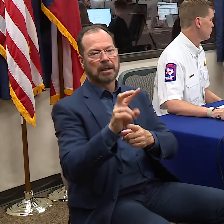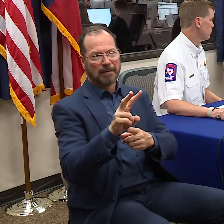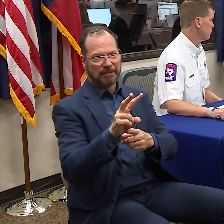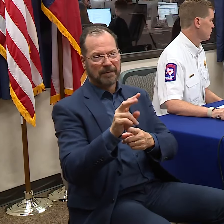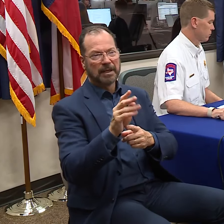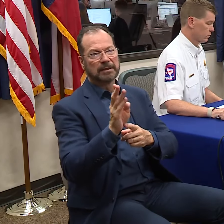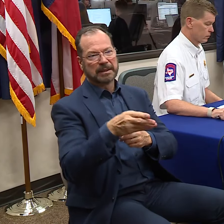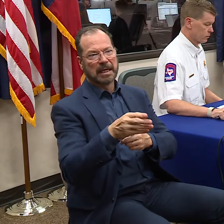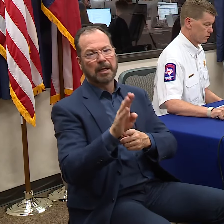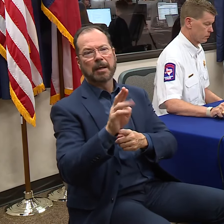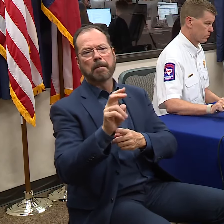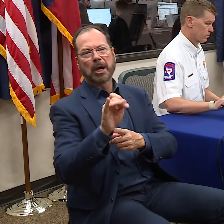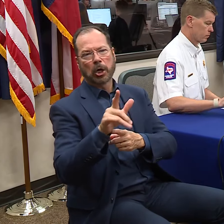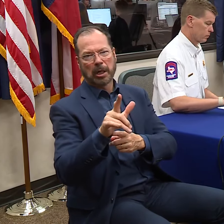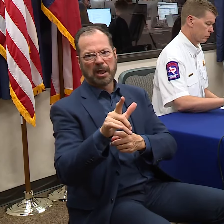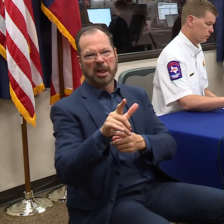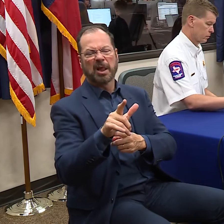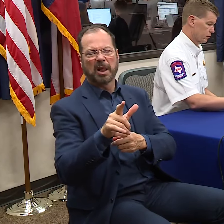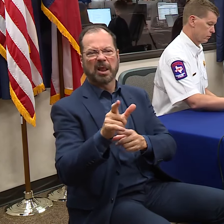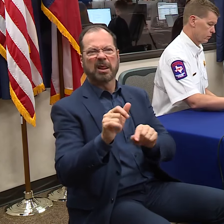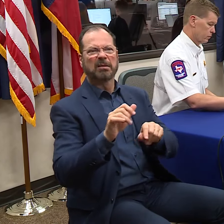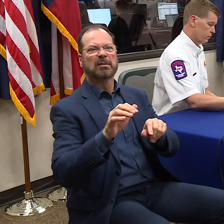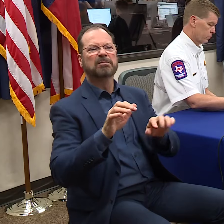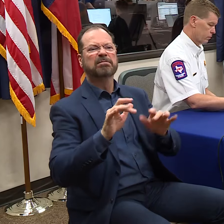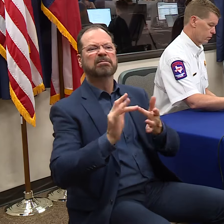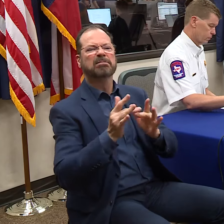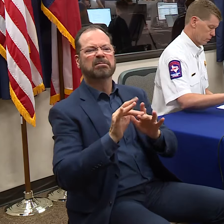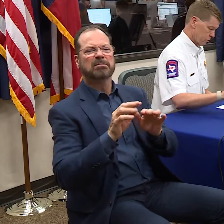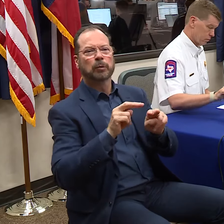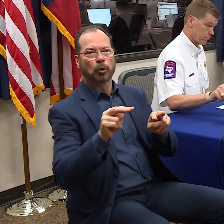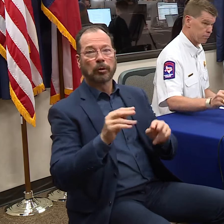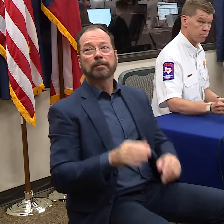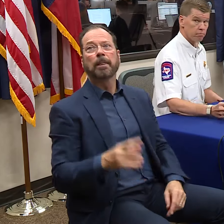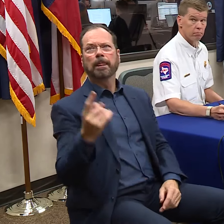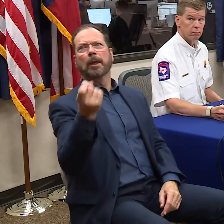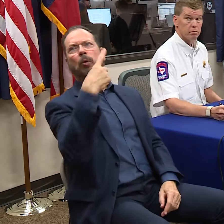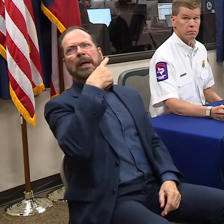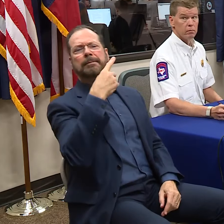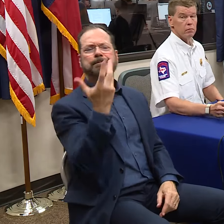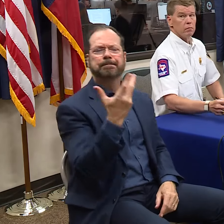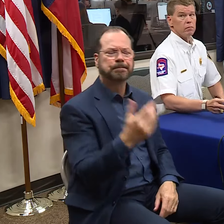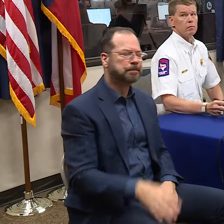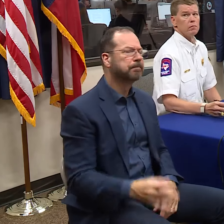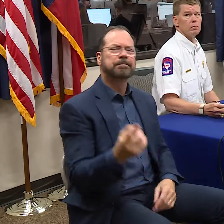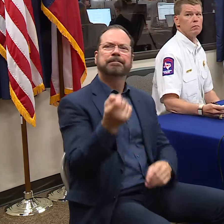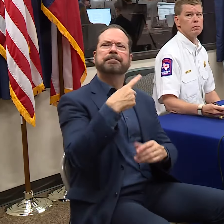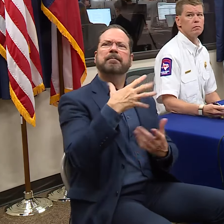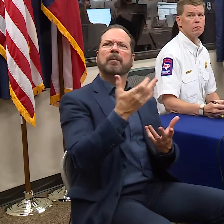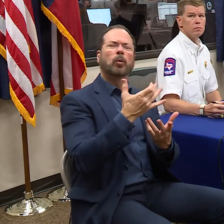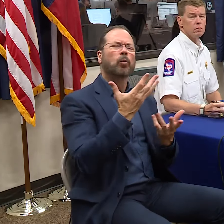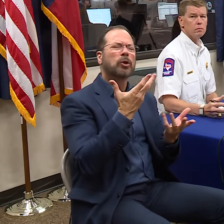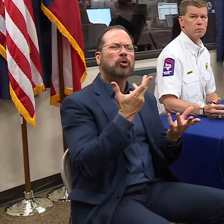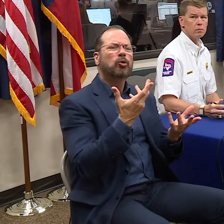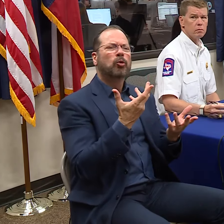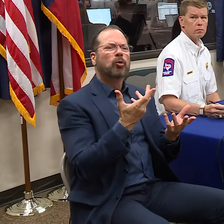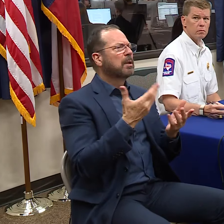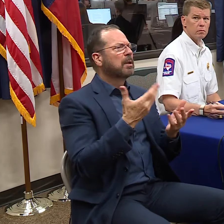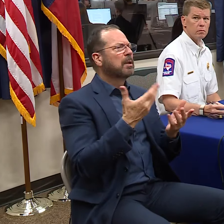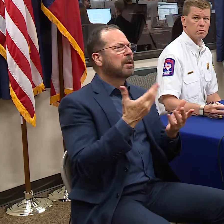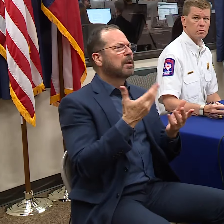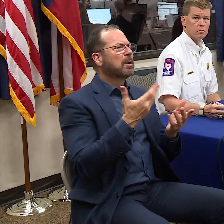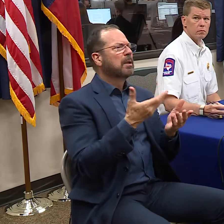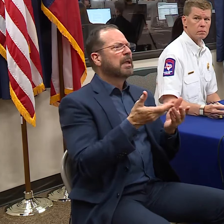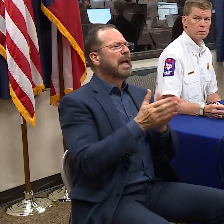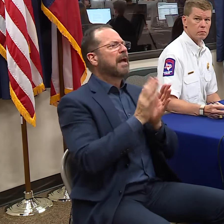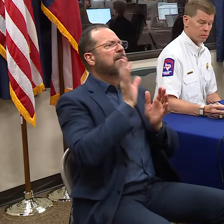slash barrel, B-E-R-Y-L. Any questions? Hey, Governor, what are you hearing from? What are you asking from?